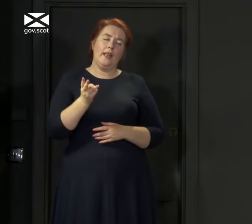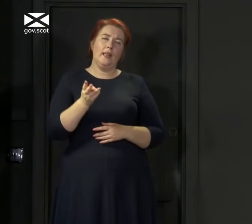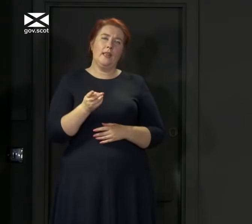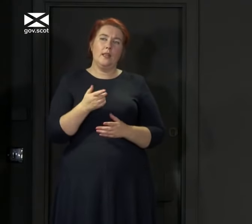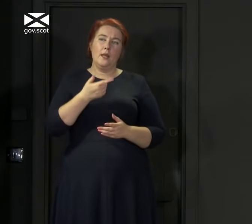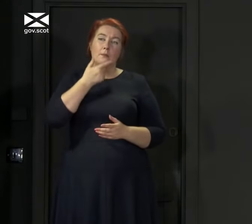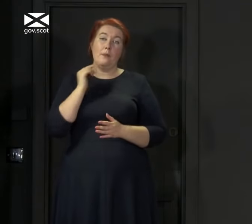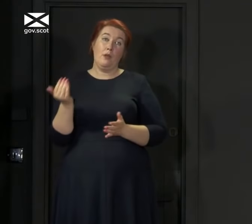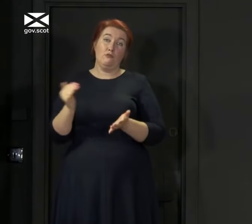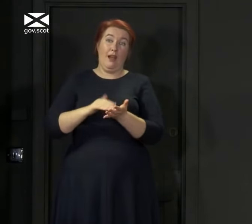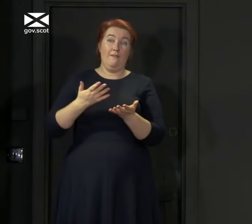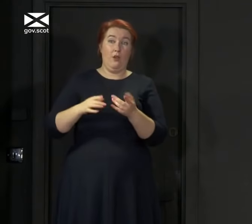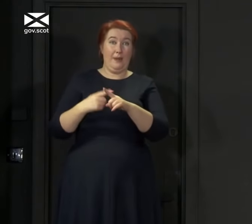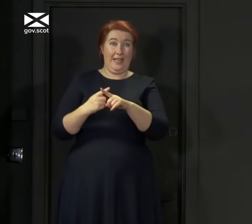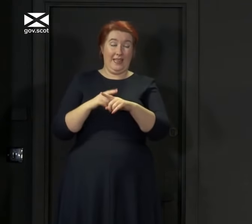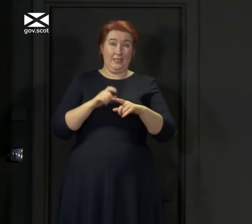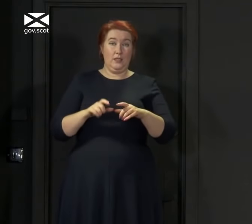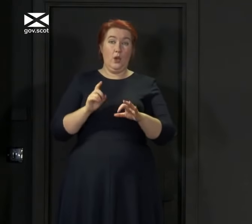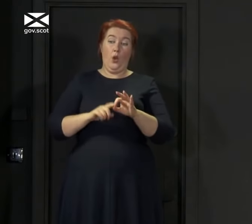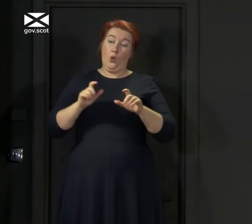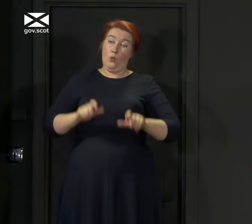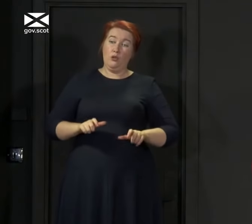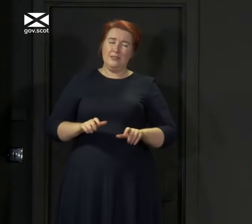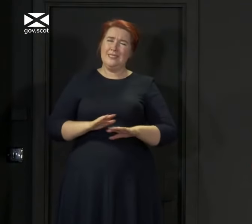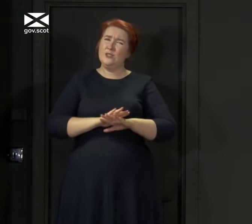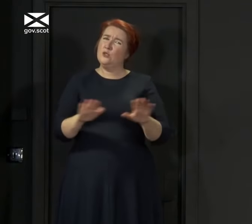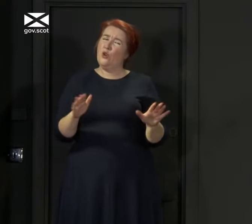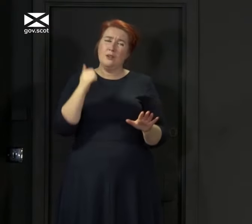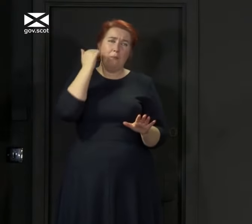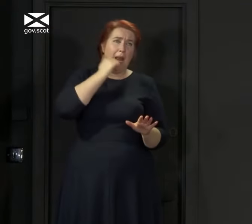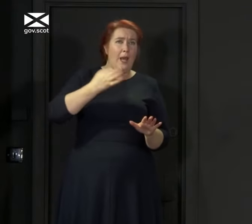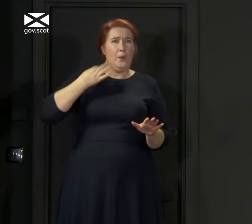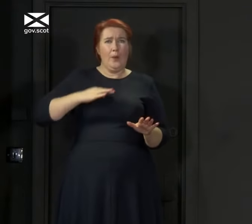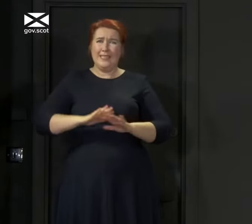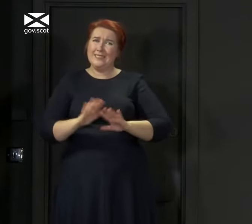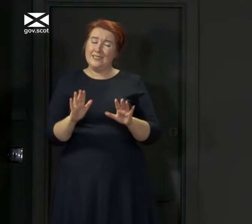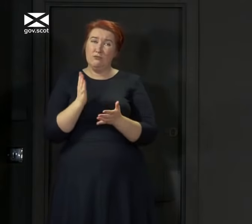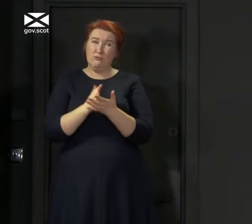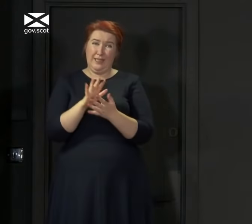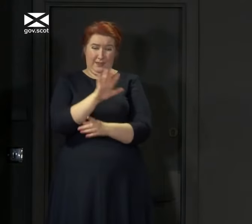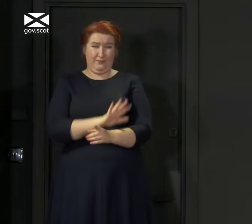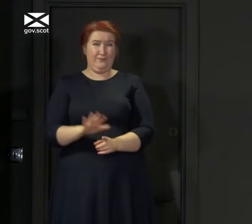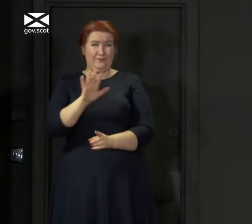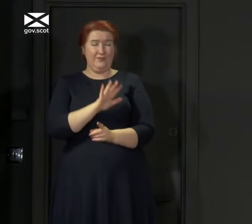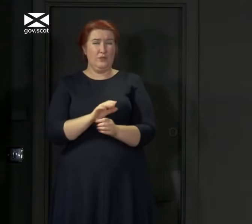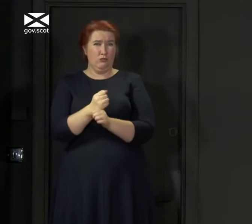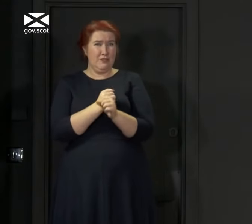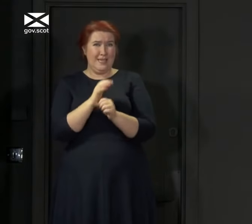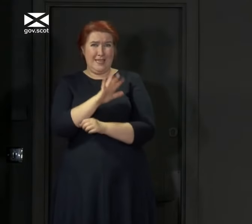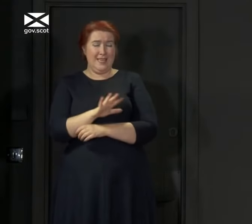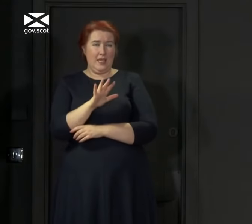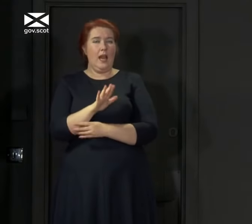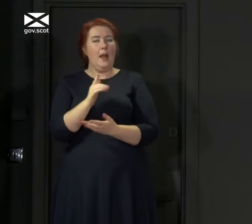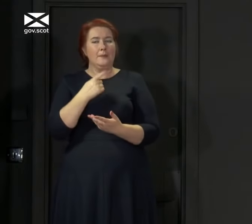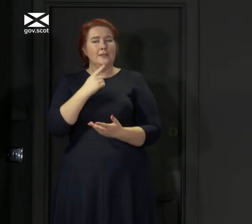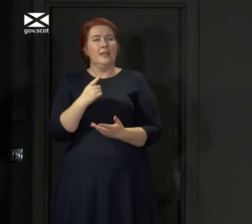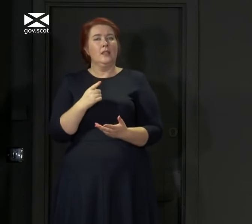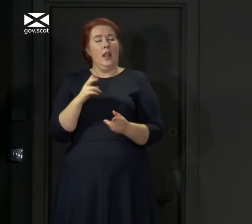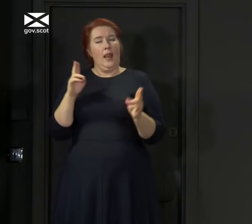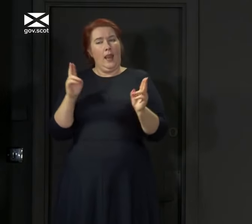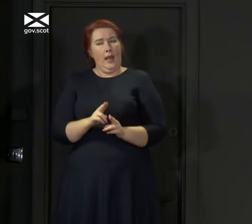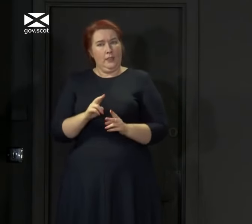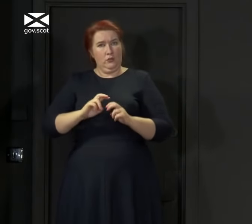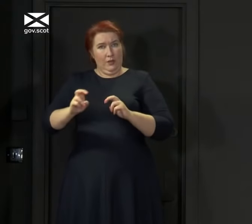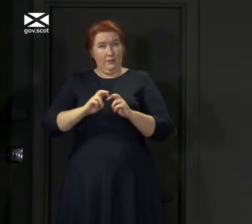for people coming from England, again, this is not necessarily a black and white thing. So what I'm saying today is about restricting travel from England to